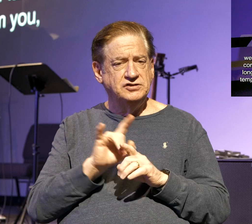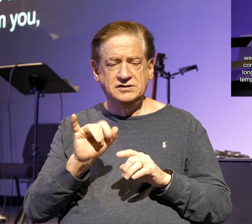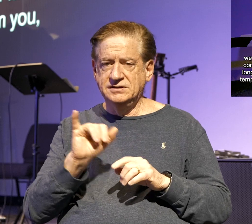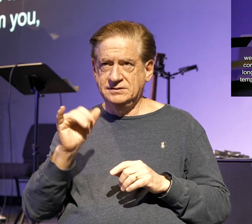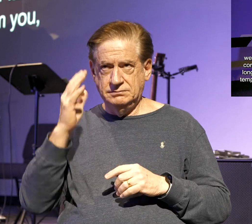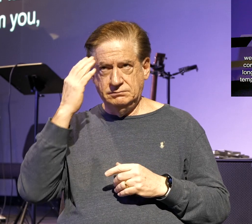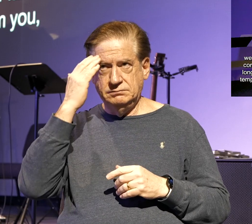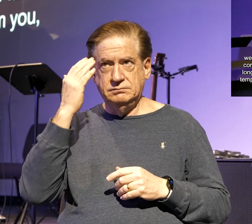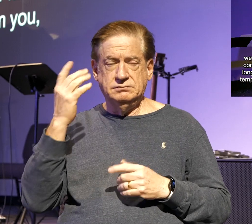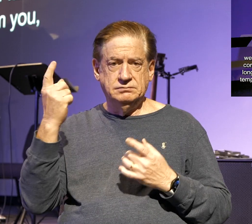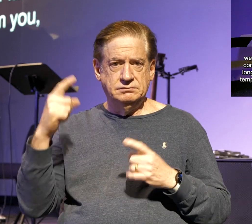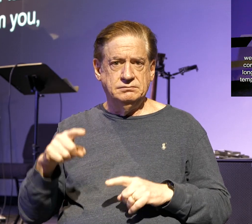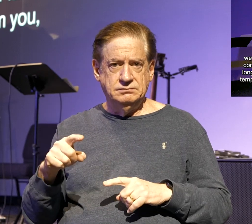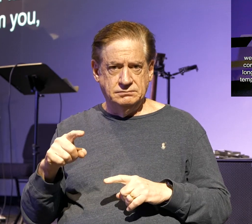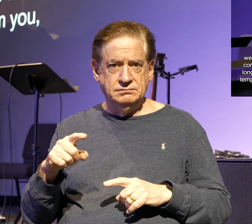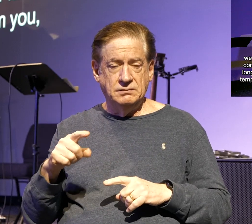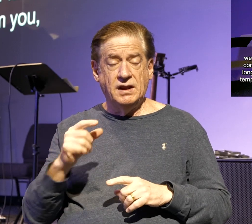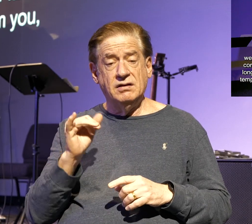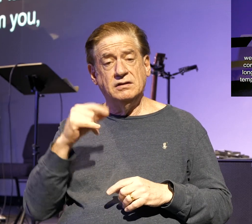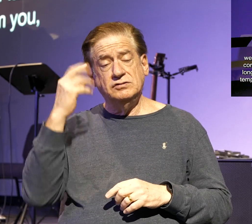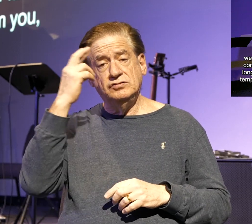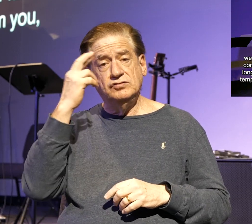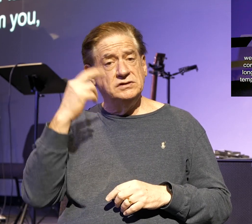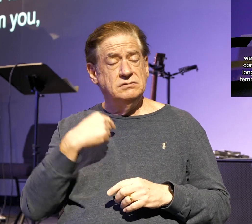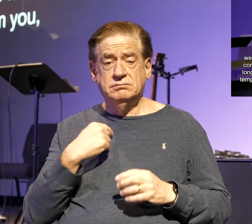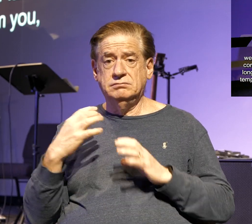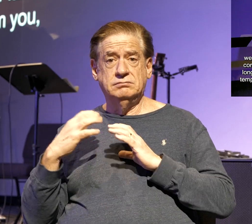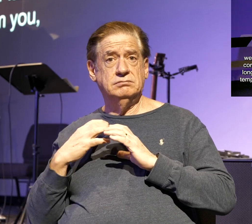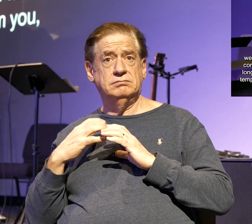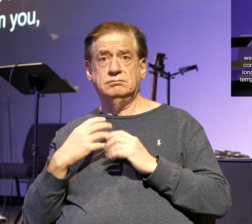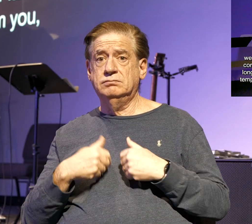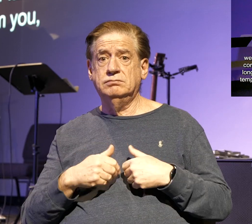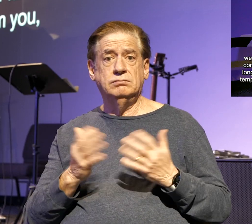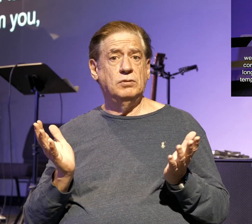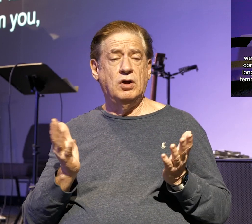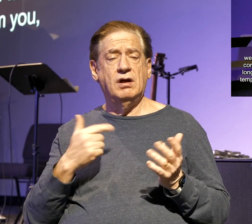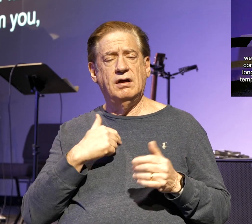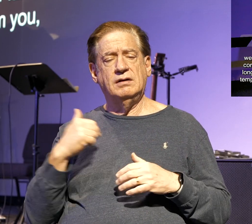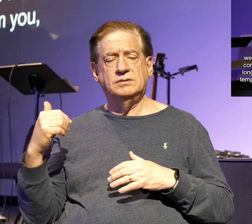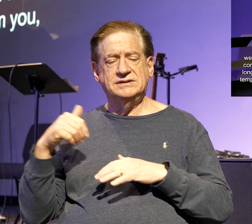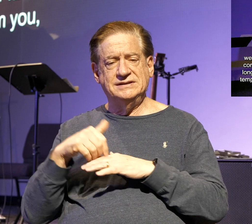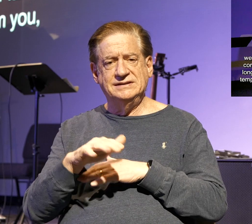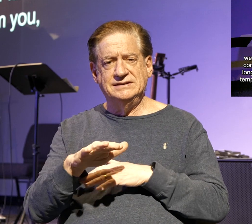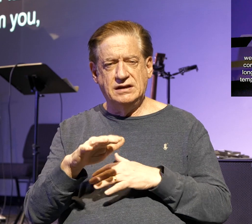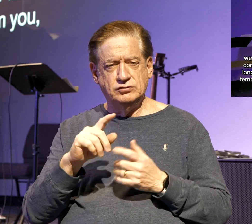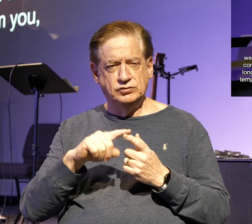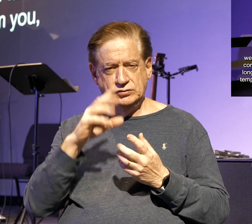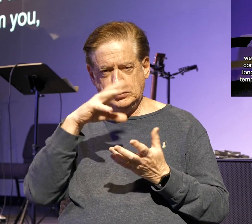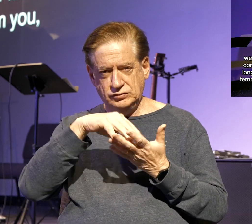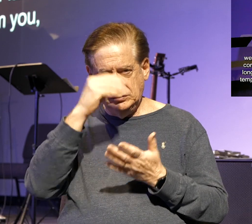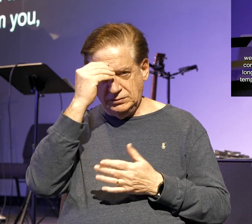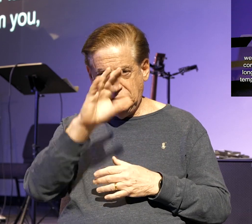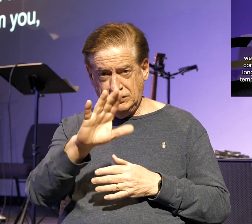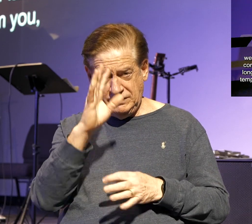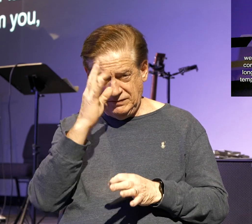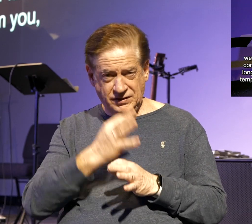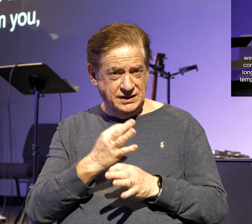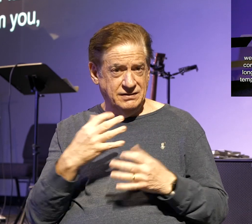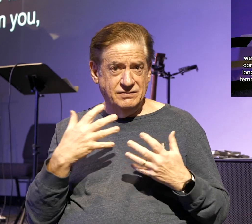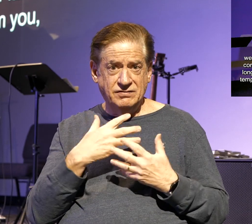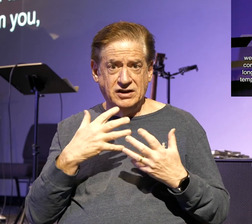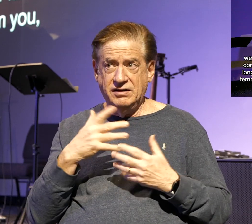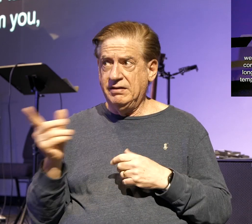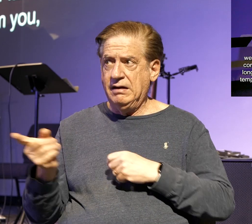as you know. For this reason, when I could bear it no longer, I sent to learn about your faith, for fear that somehow the